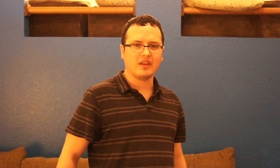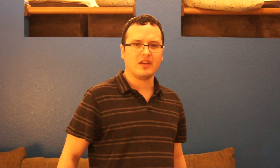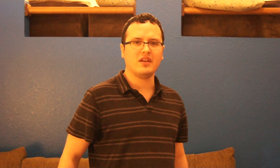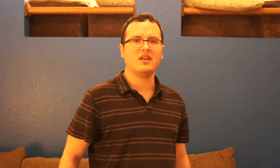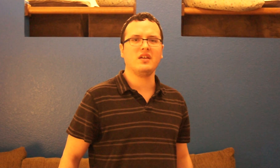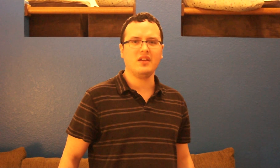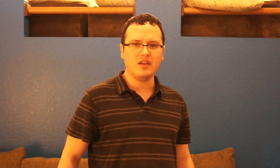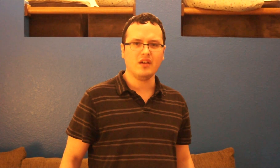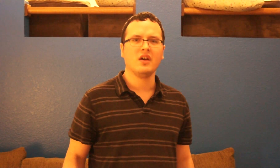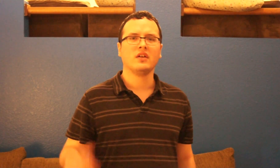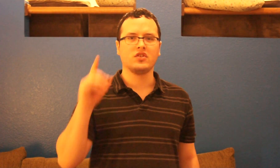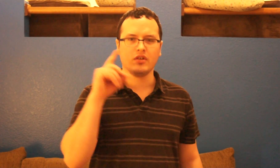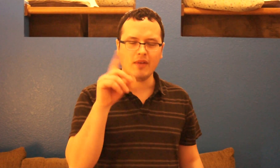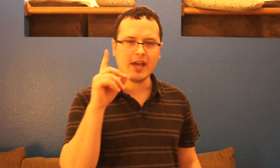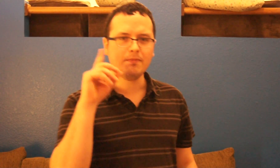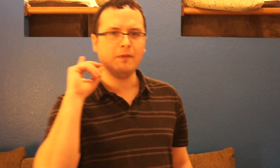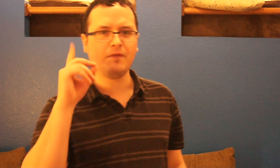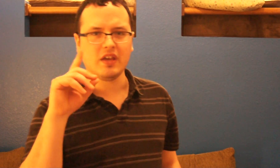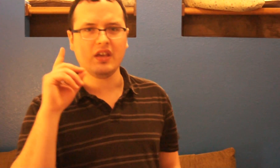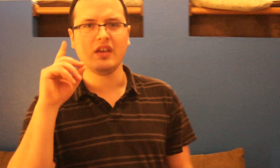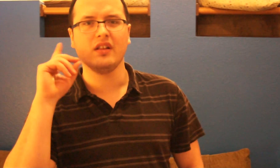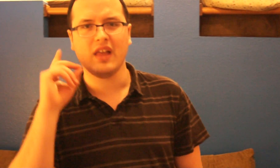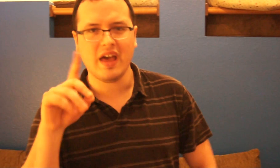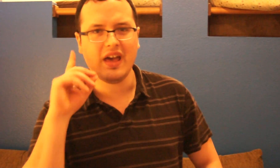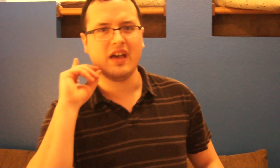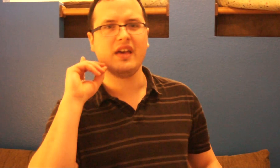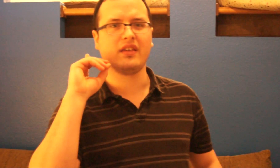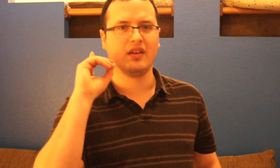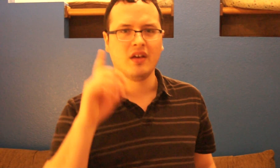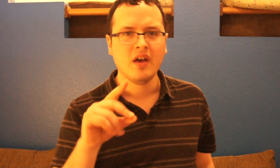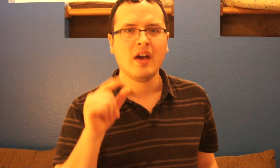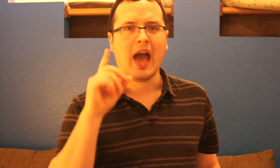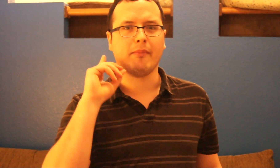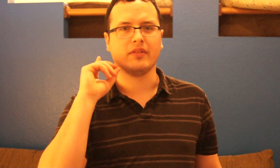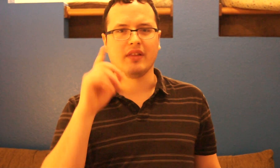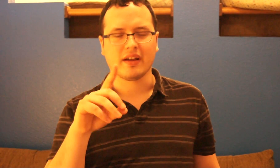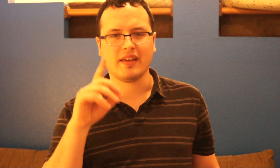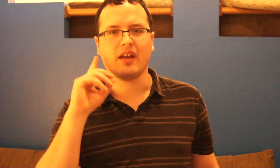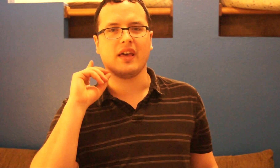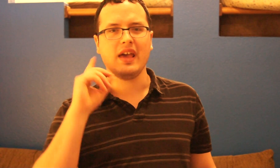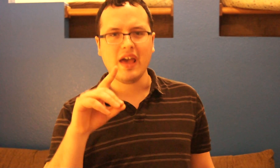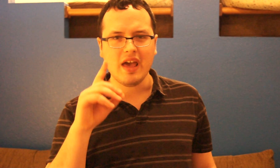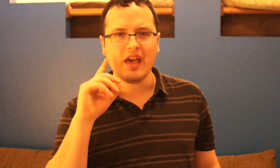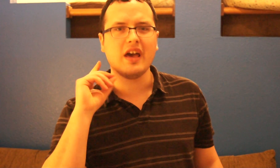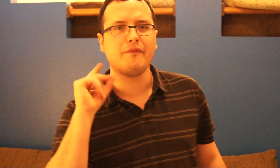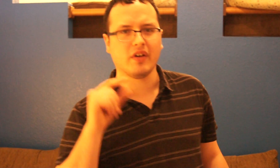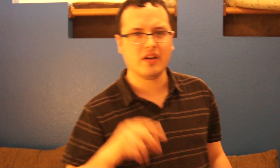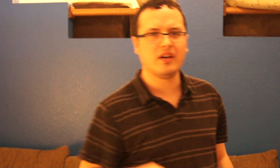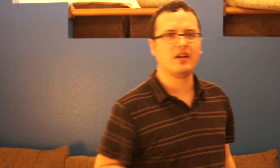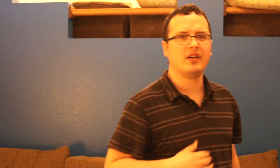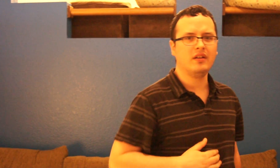make me feel like you the most